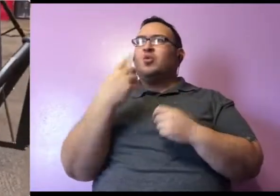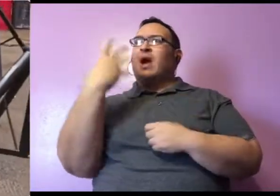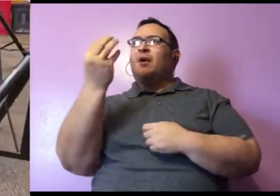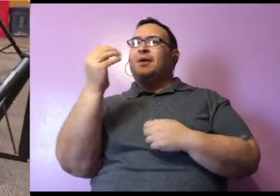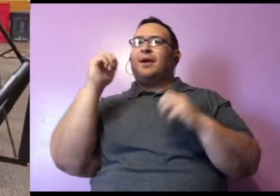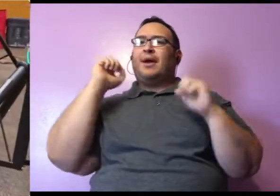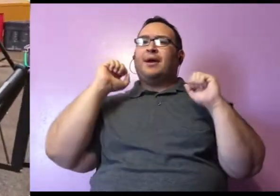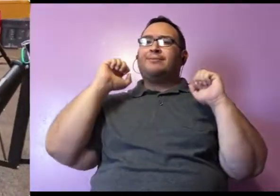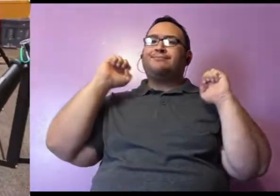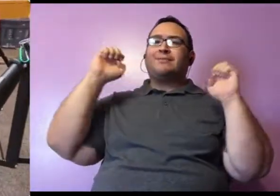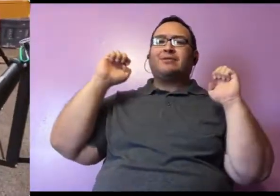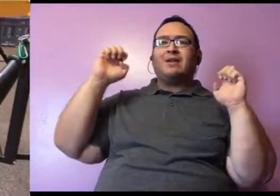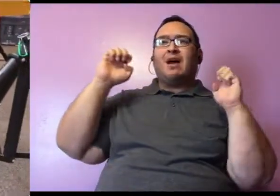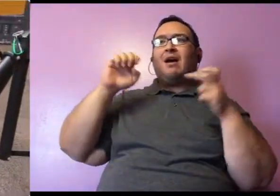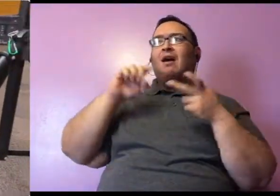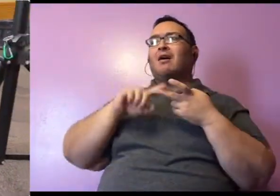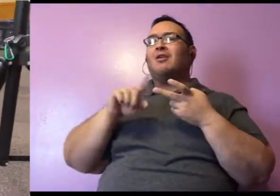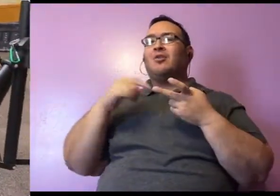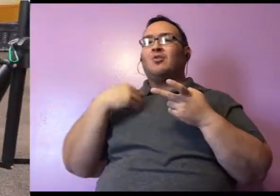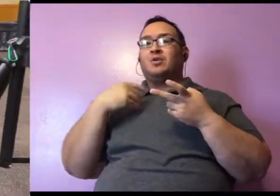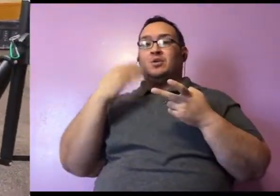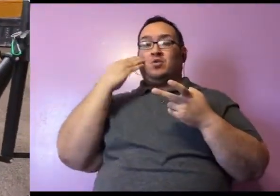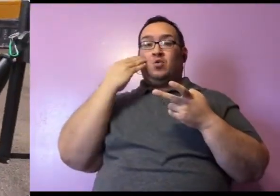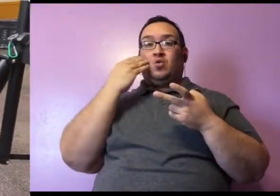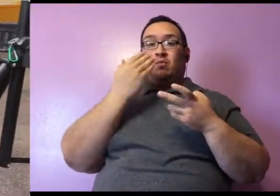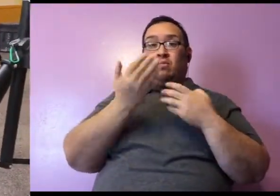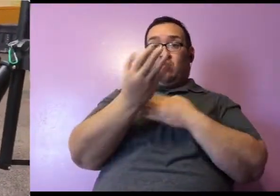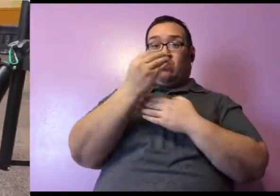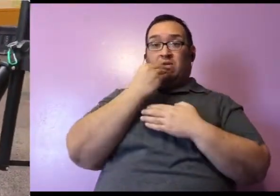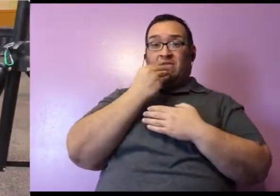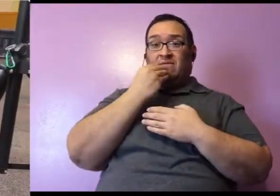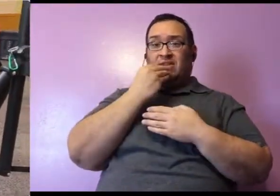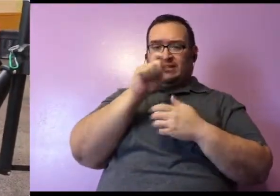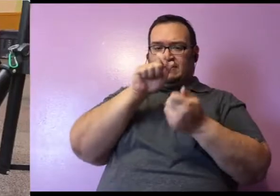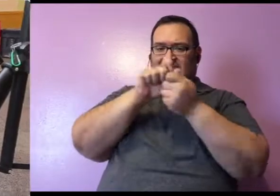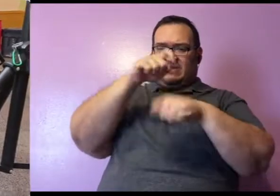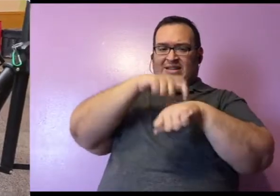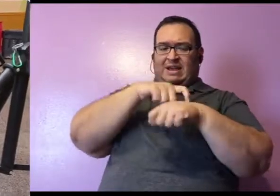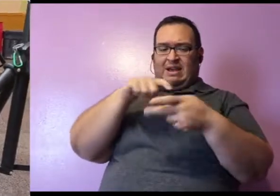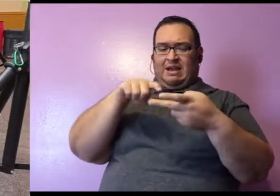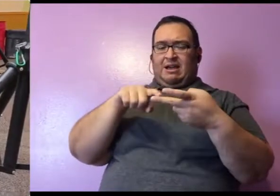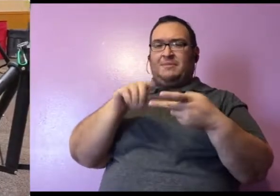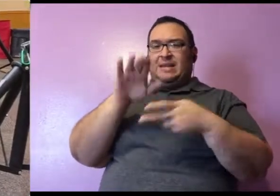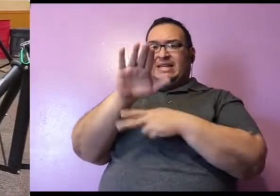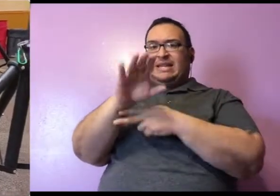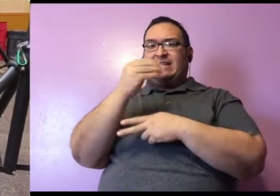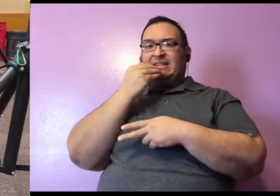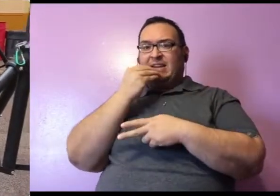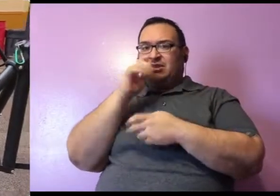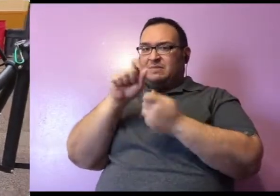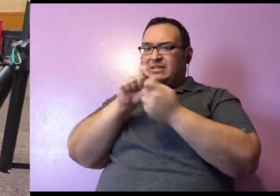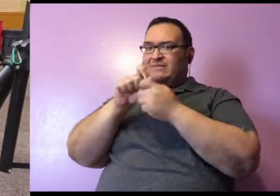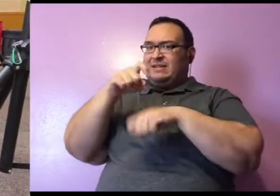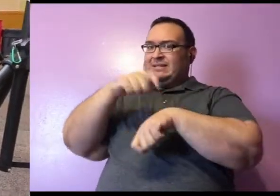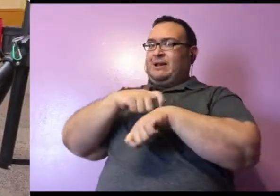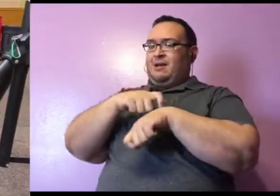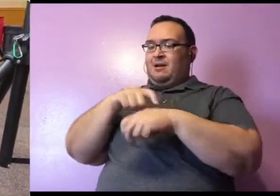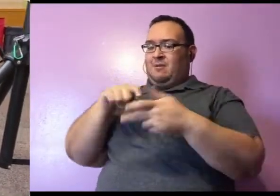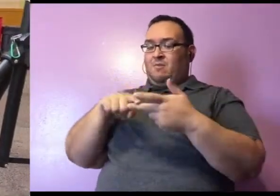she knows that she can expect her breakfast at a certain time and her dinner at a certain time. And she can expect us to come